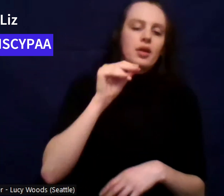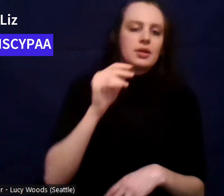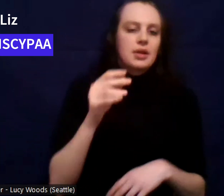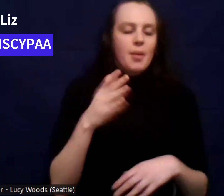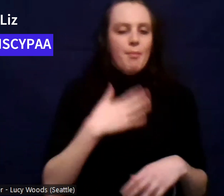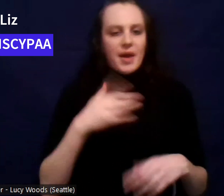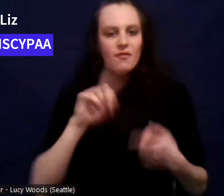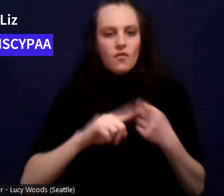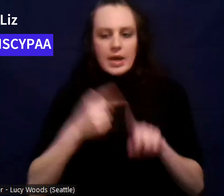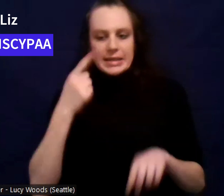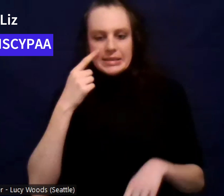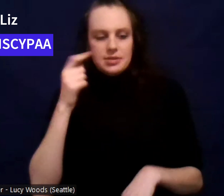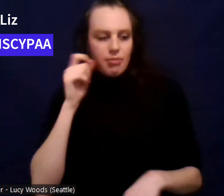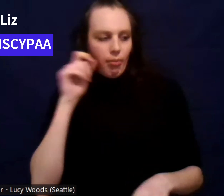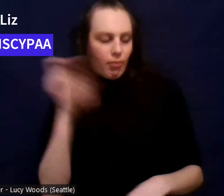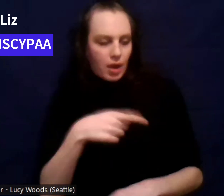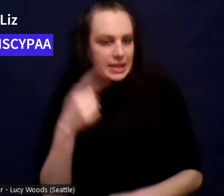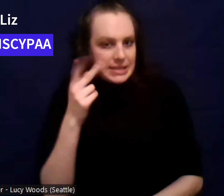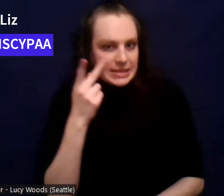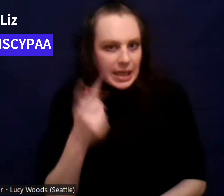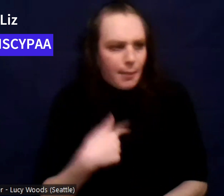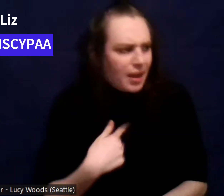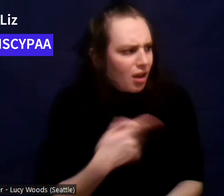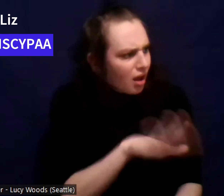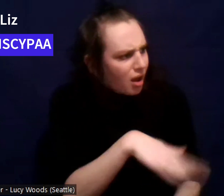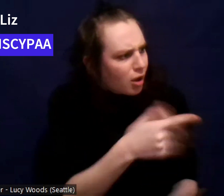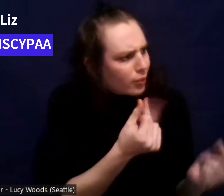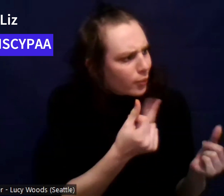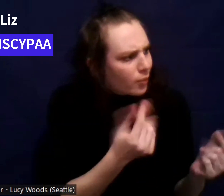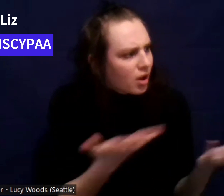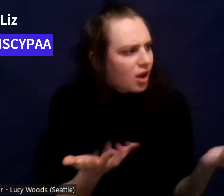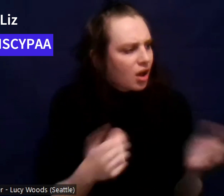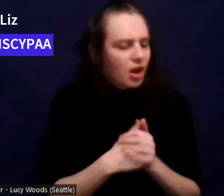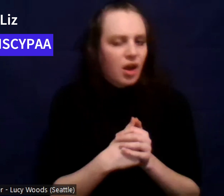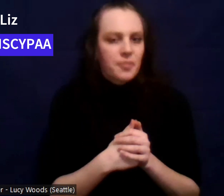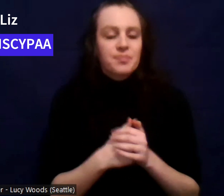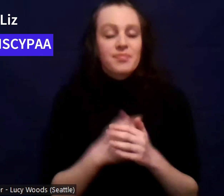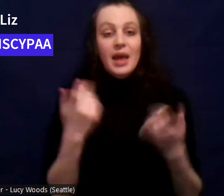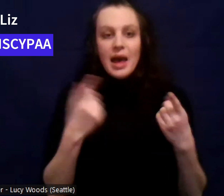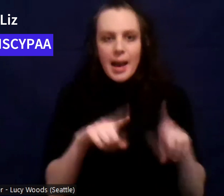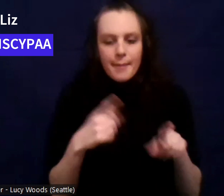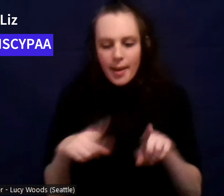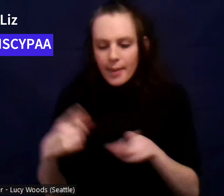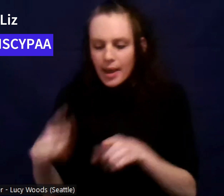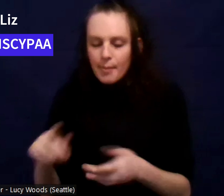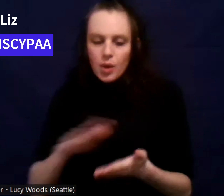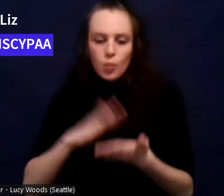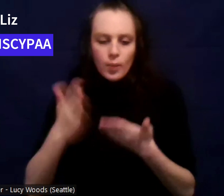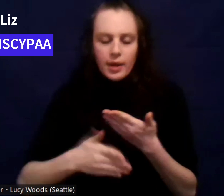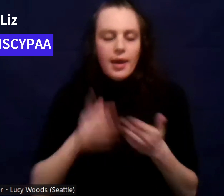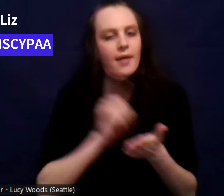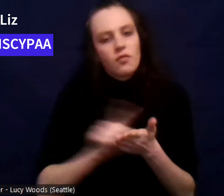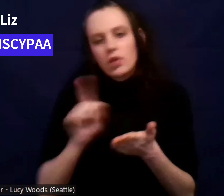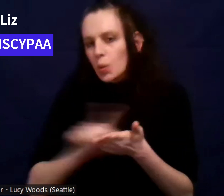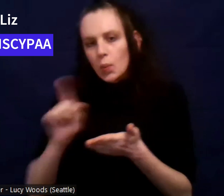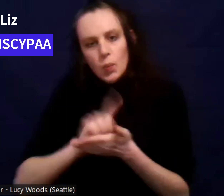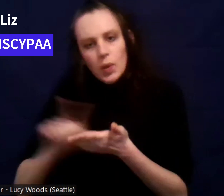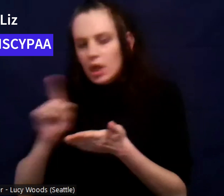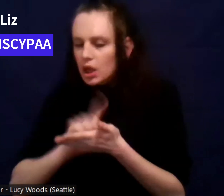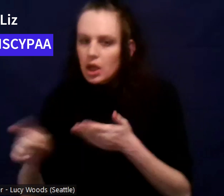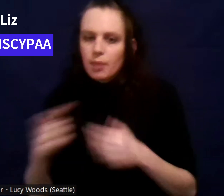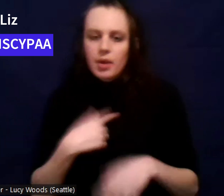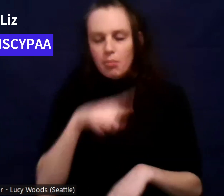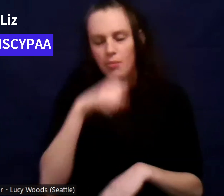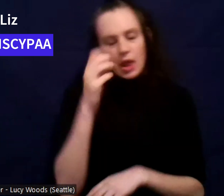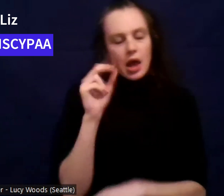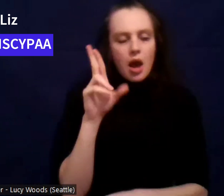Um, and this just went on like every single weekend, every weekend I would black out, throw